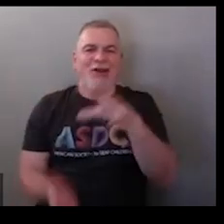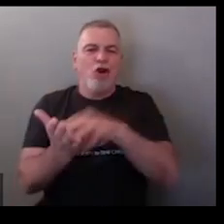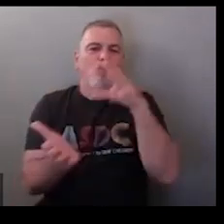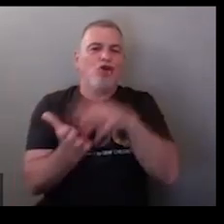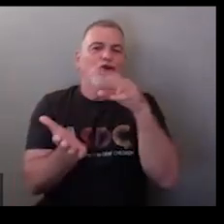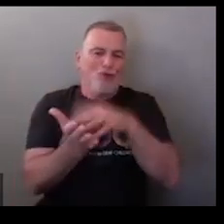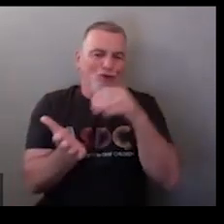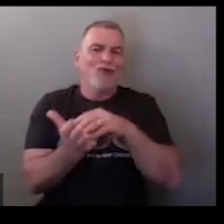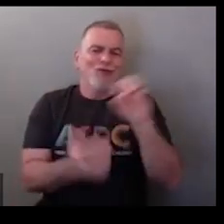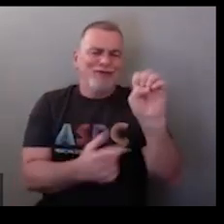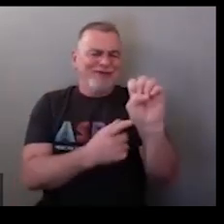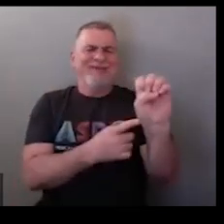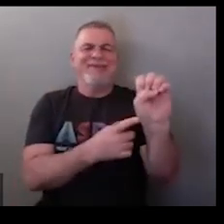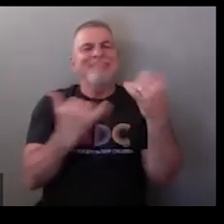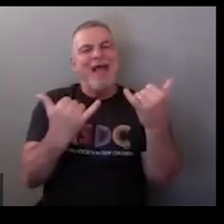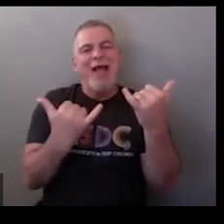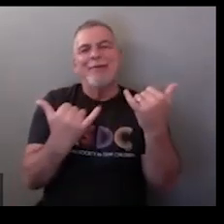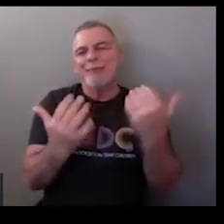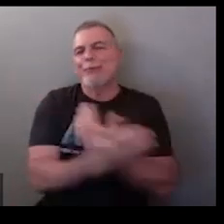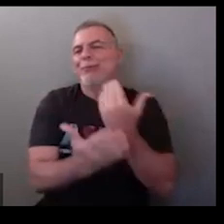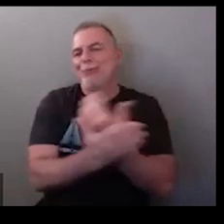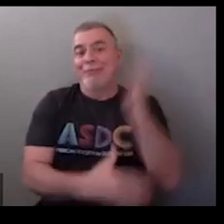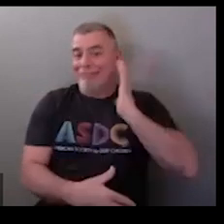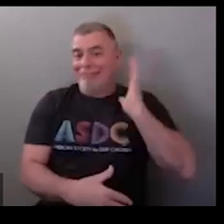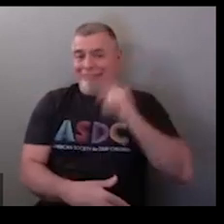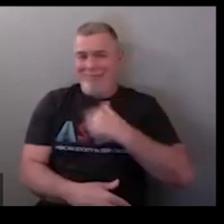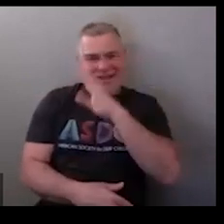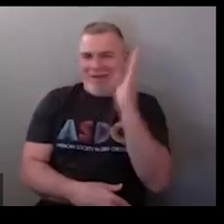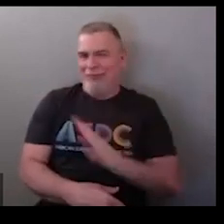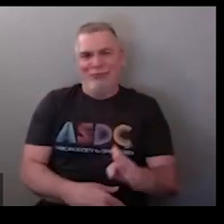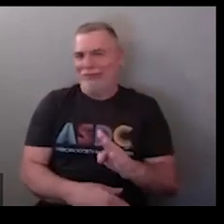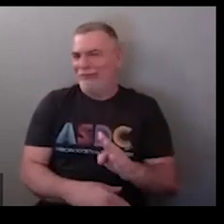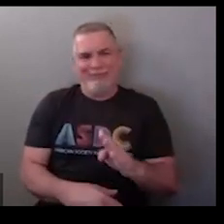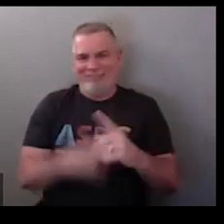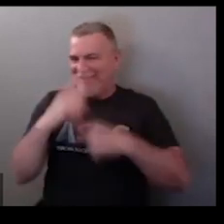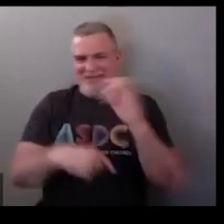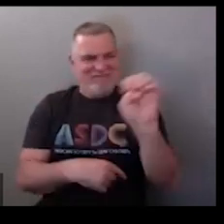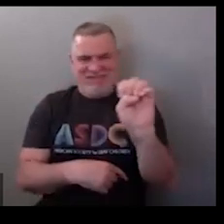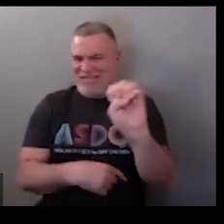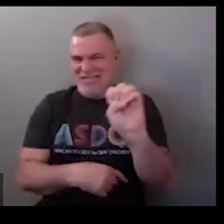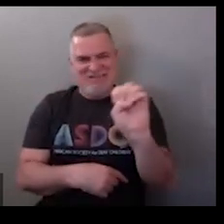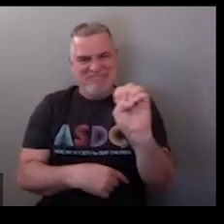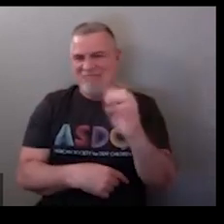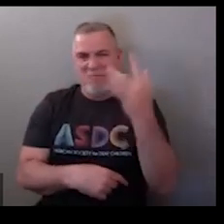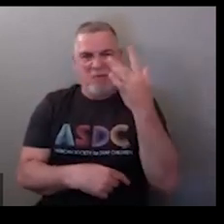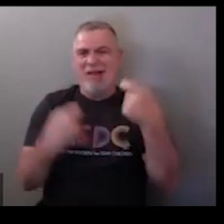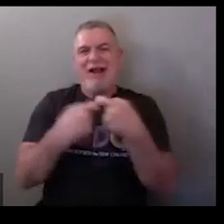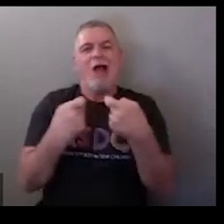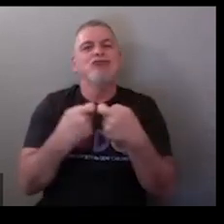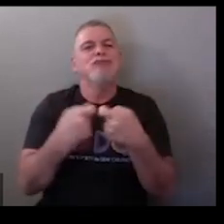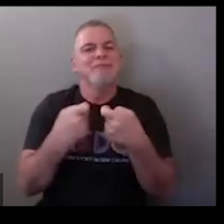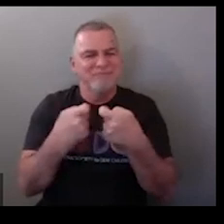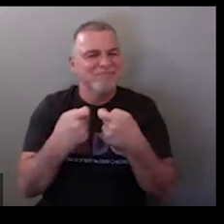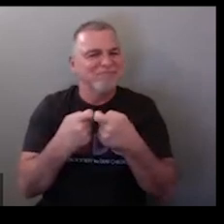okay so now we're going to talk about e-learning so e you know now in my day of course there was no sign for e